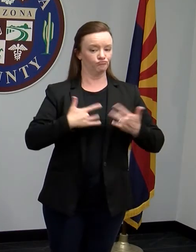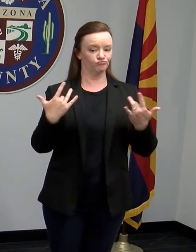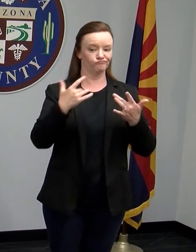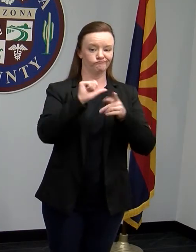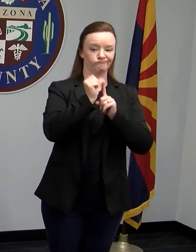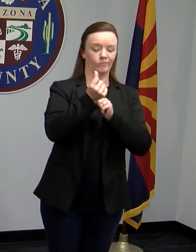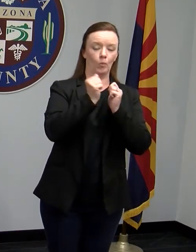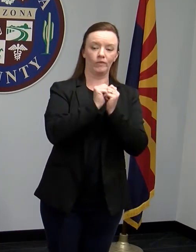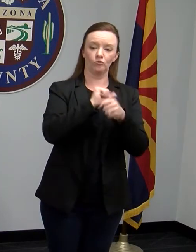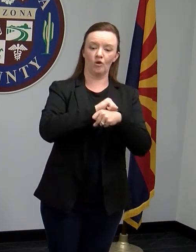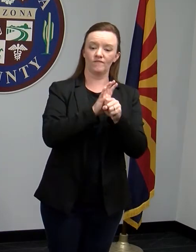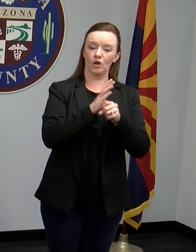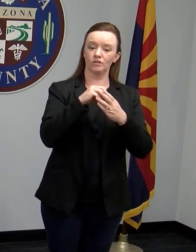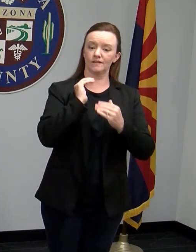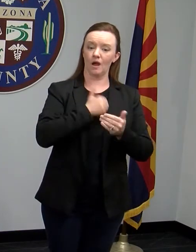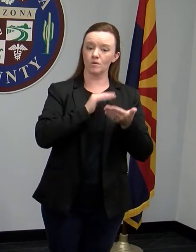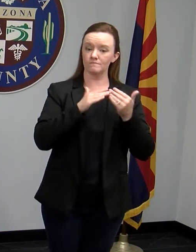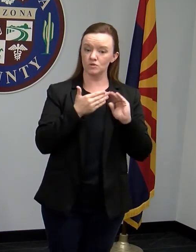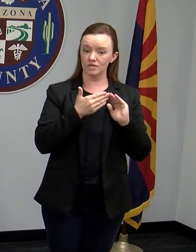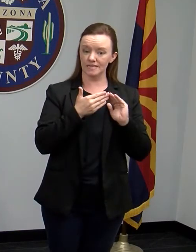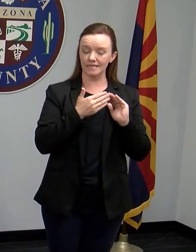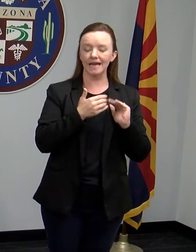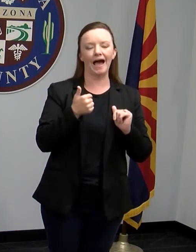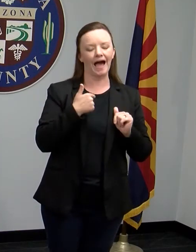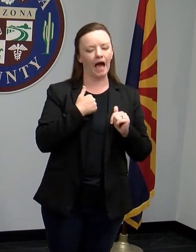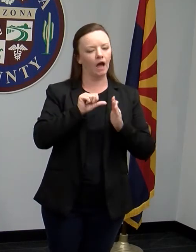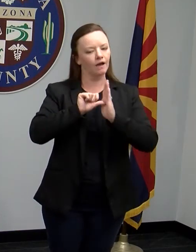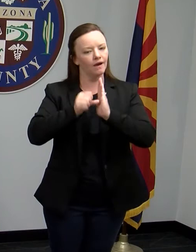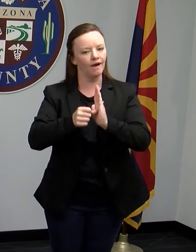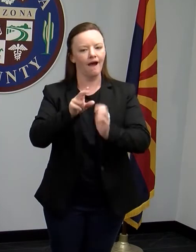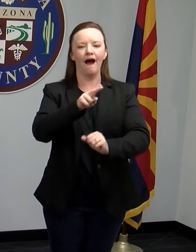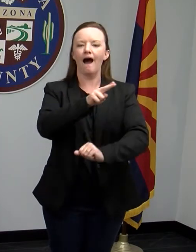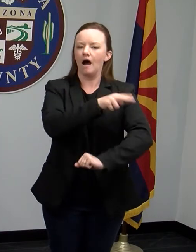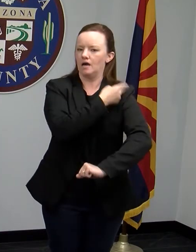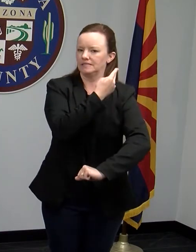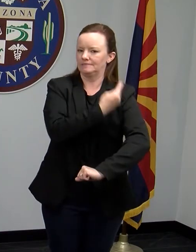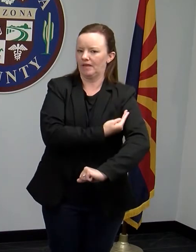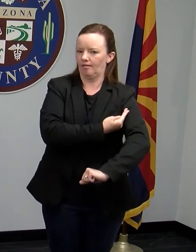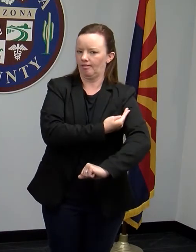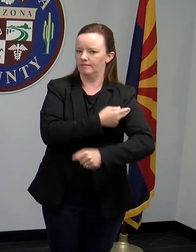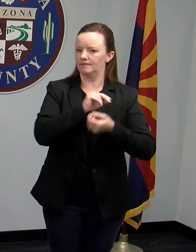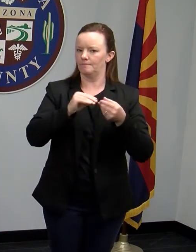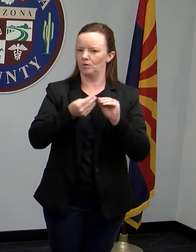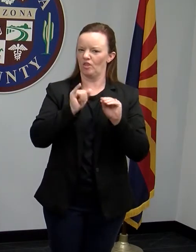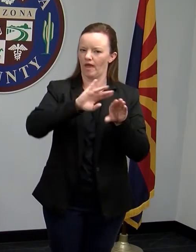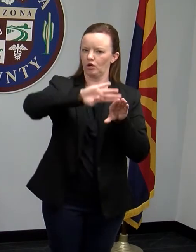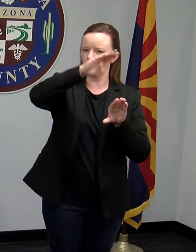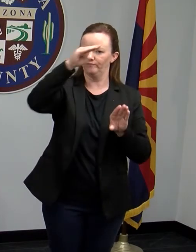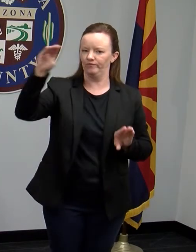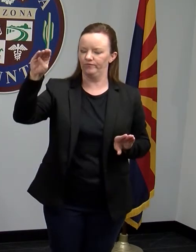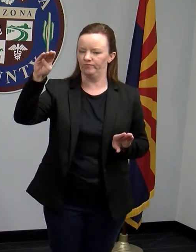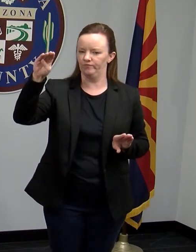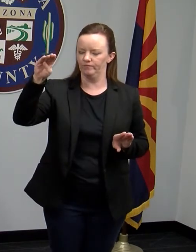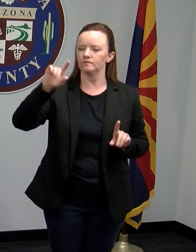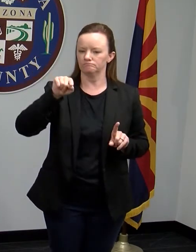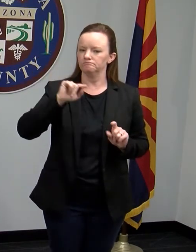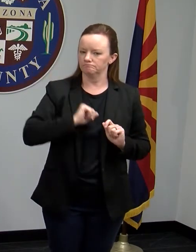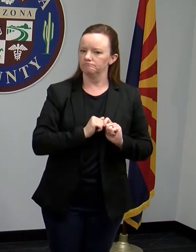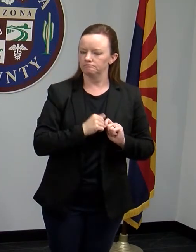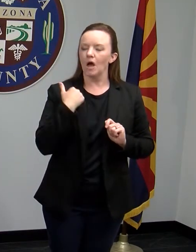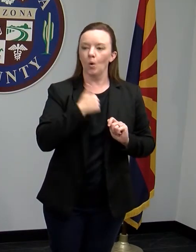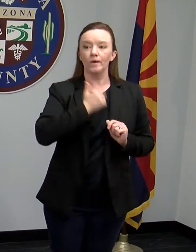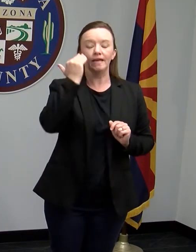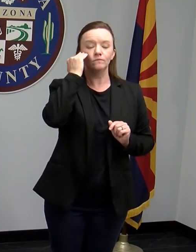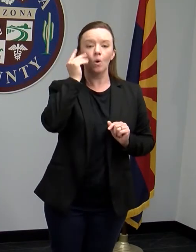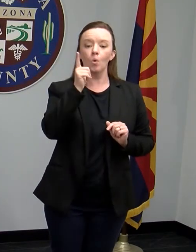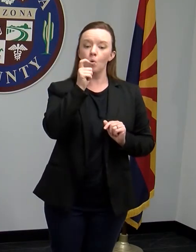-19 in our community, I always refer to that hospitalization epidemiology curve because we know that people who are